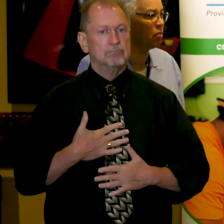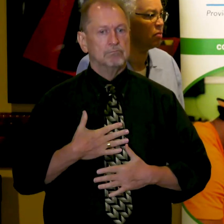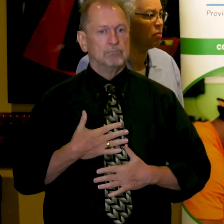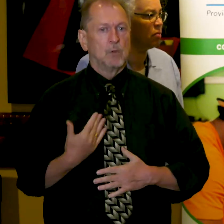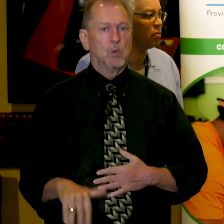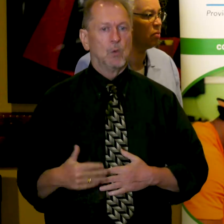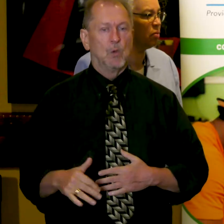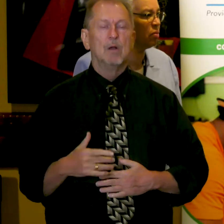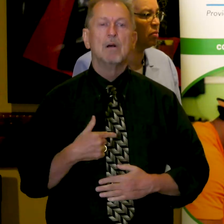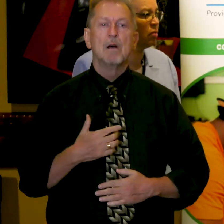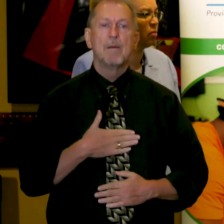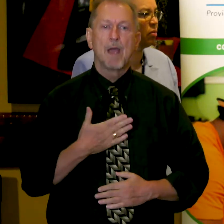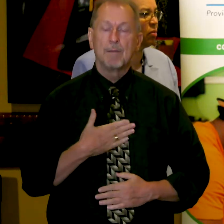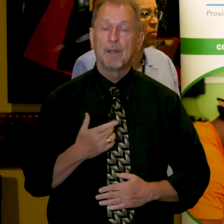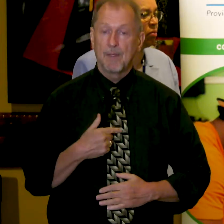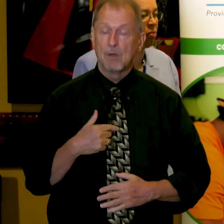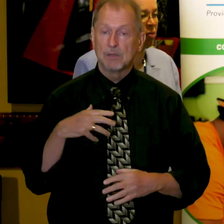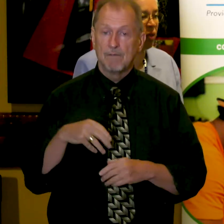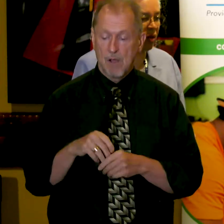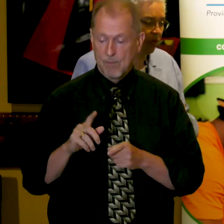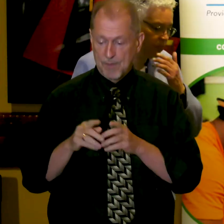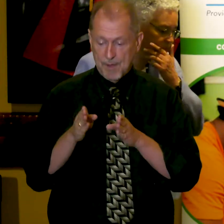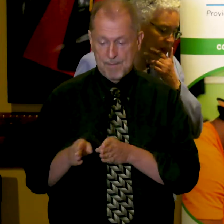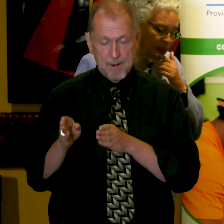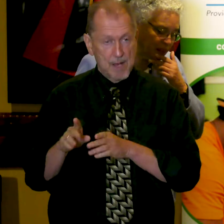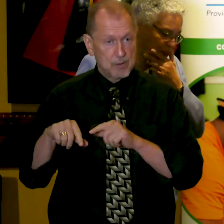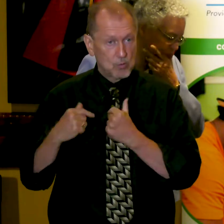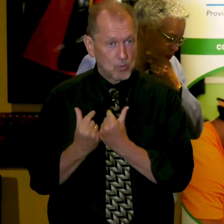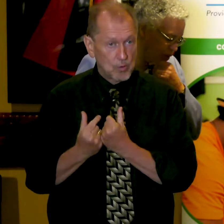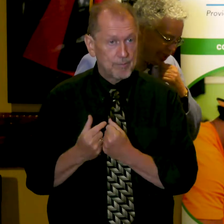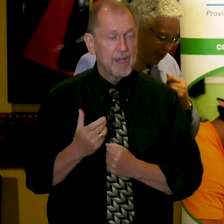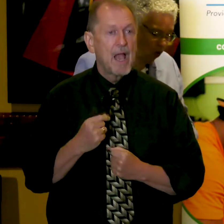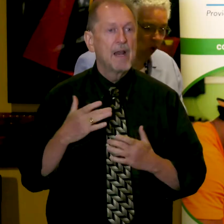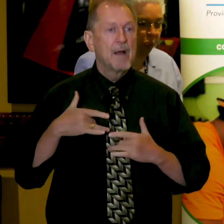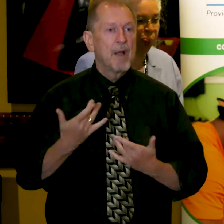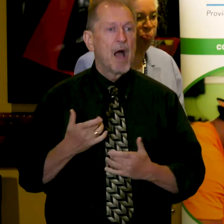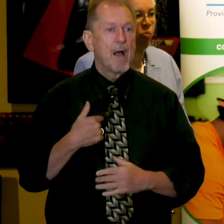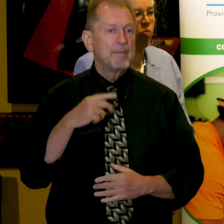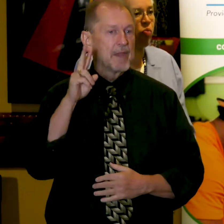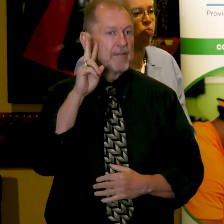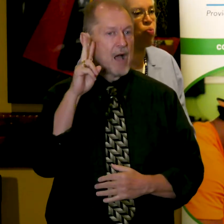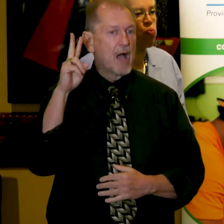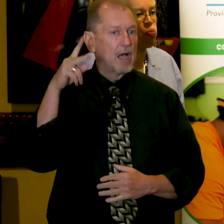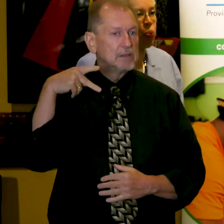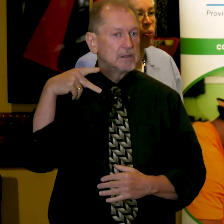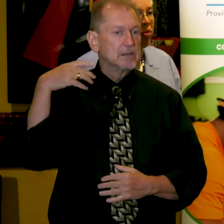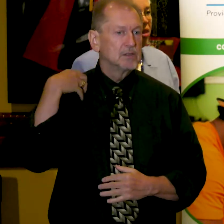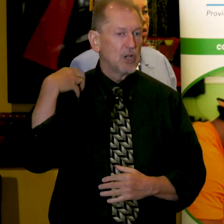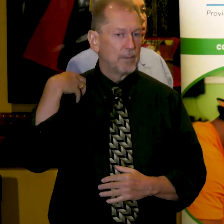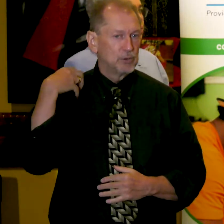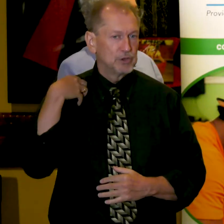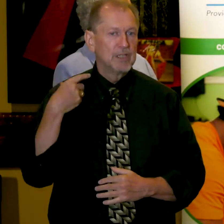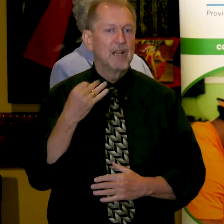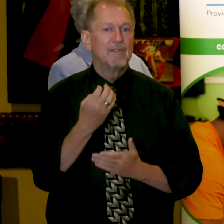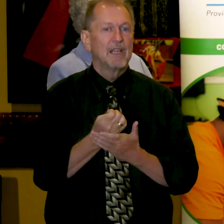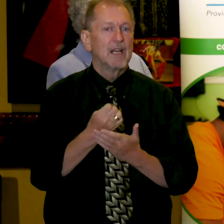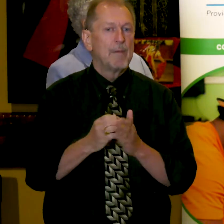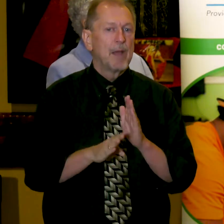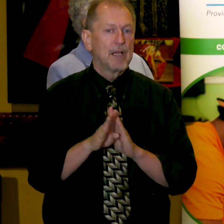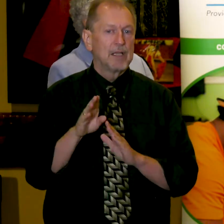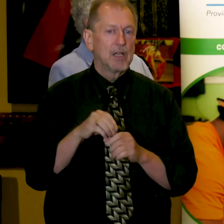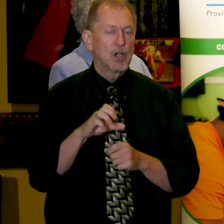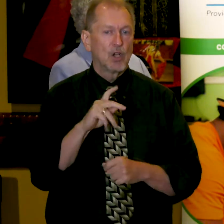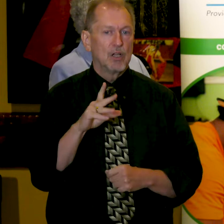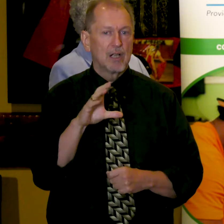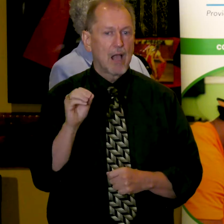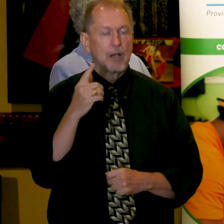happy that I was a part of the working group. I'm very happy to be the vice chair of economic business and economic development at the county because